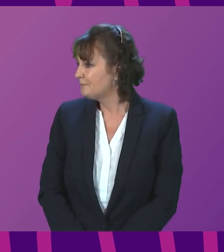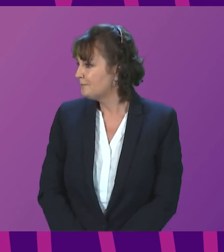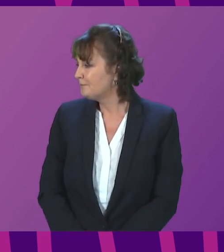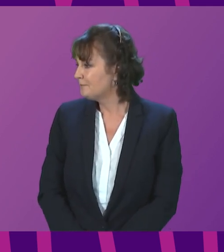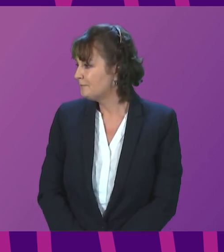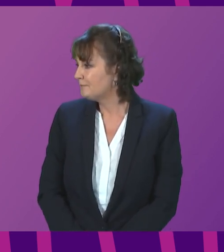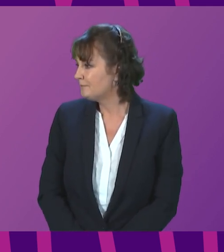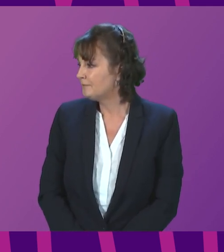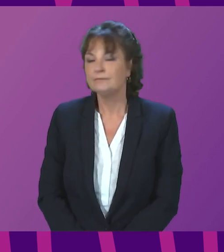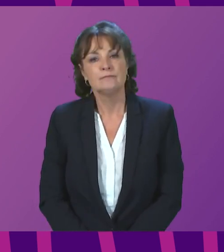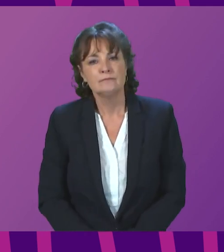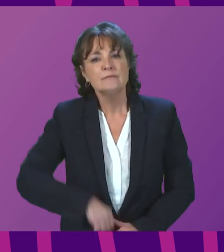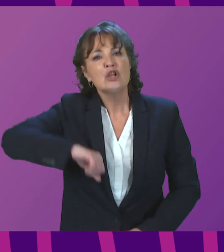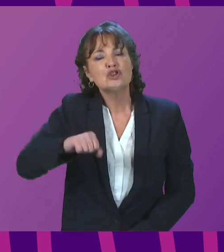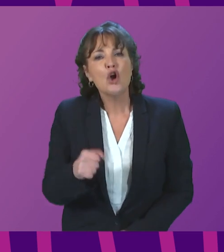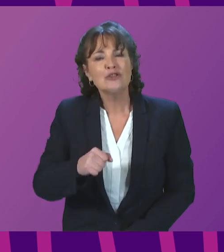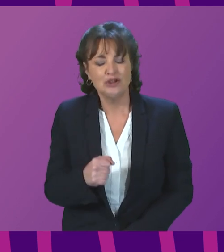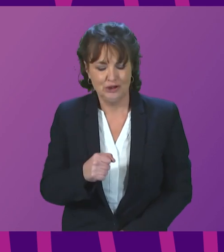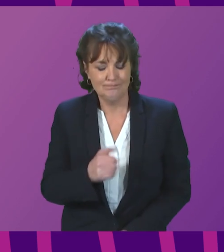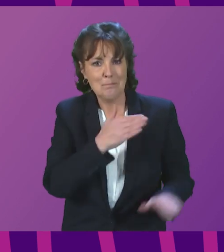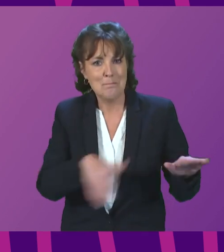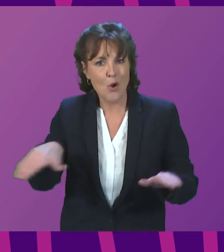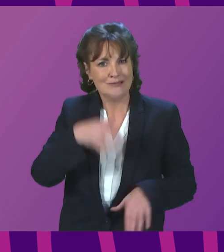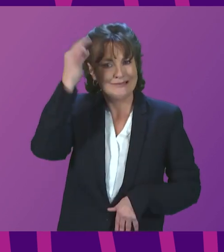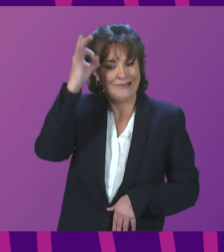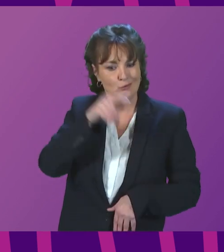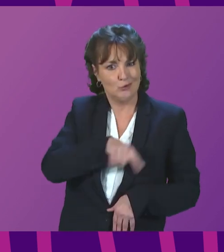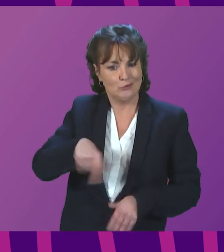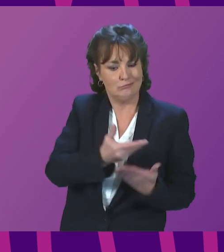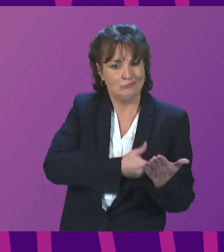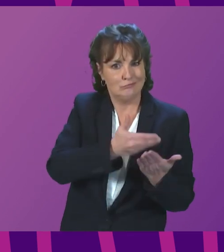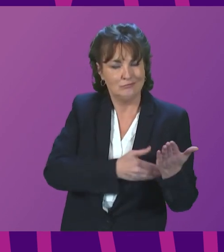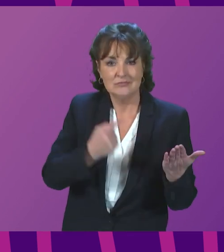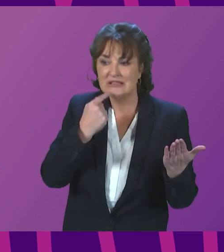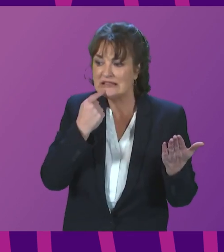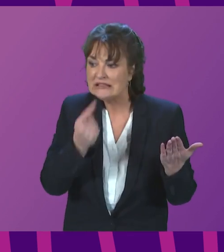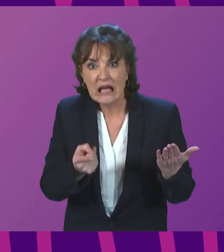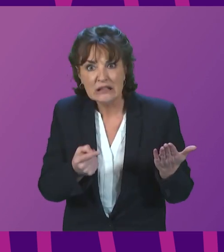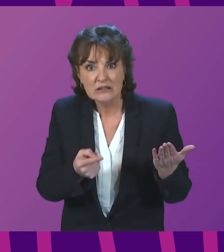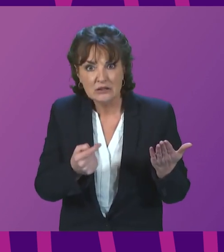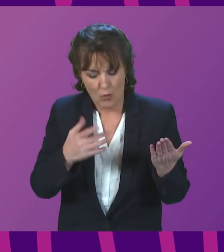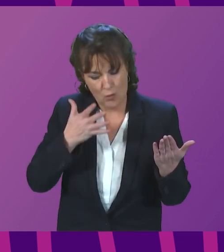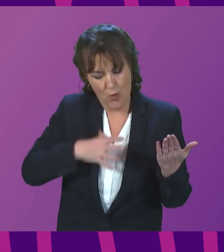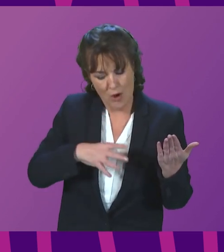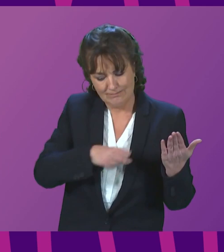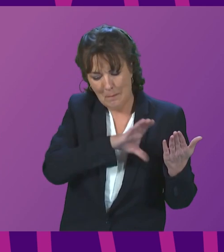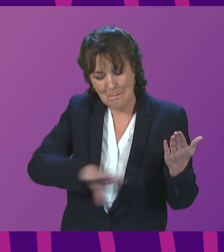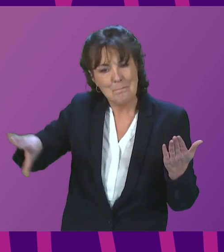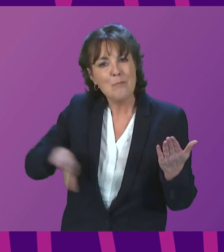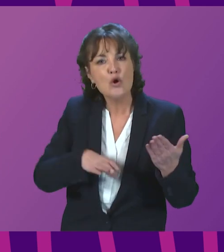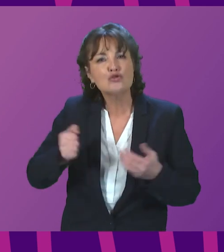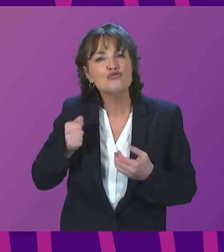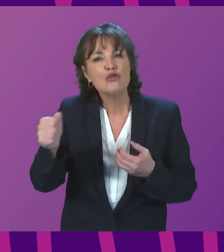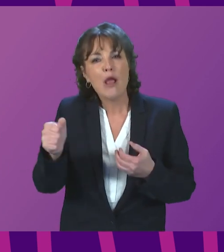Scottish Borders Council papers reveal that the Scottish Government seek removal of any indication of a preferred route for a Borders rail extension